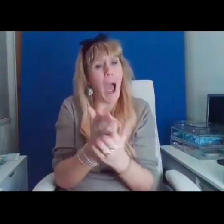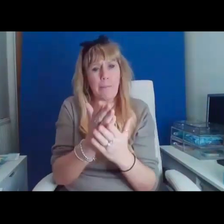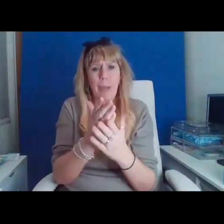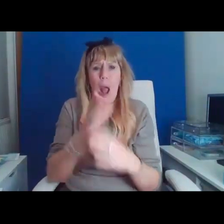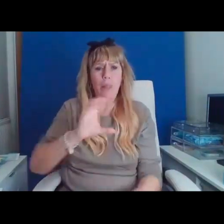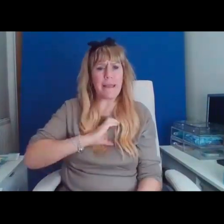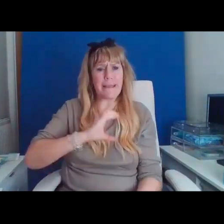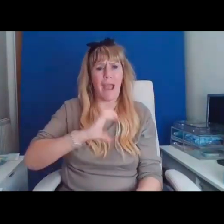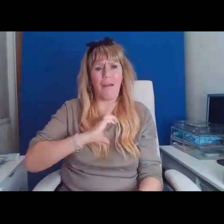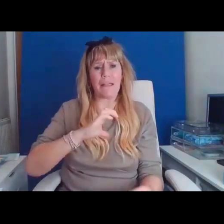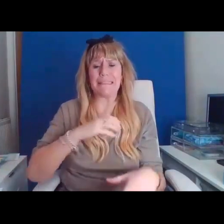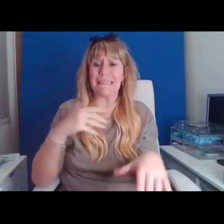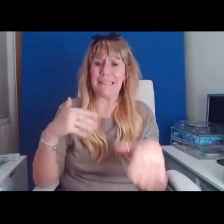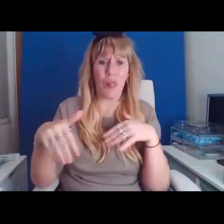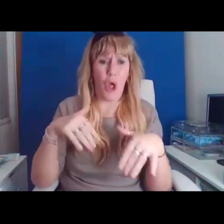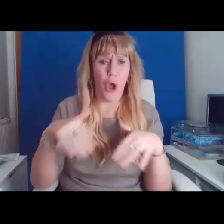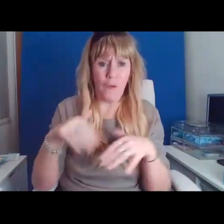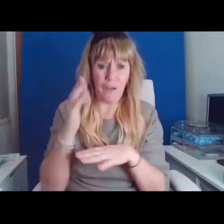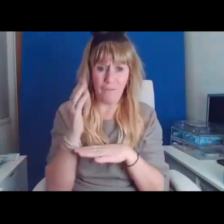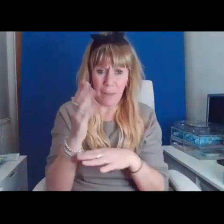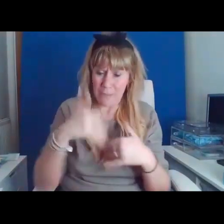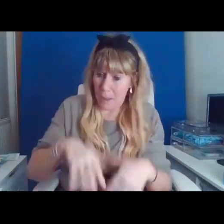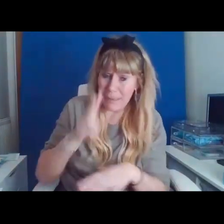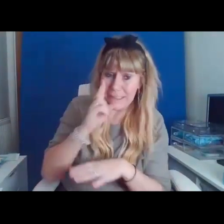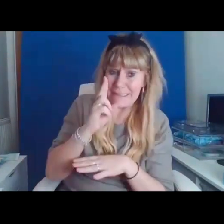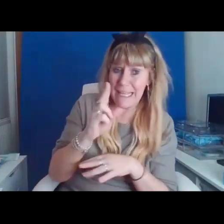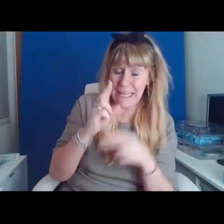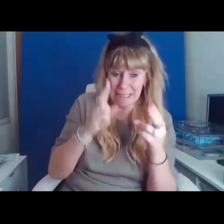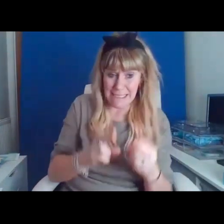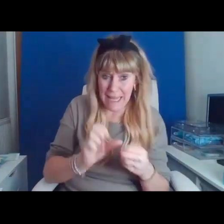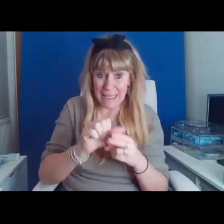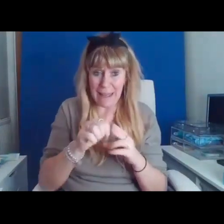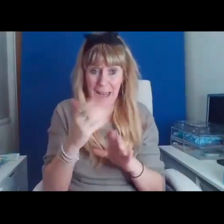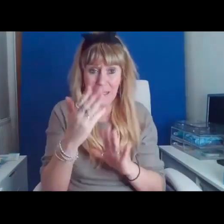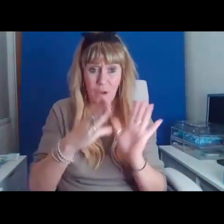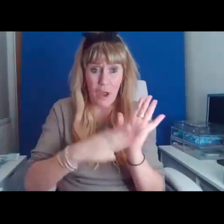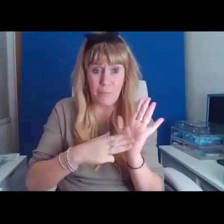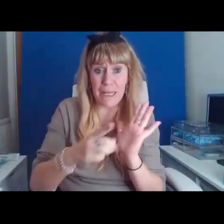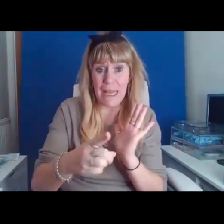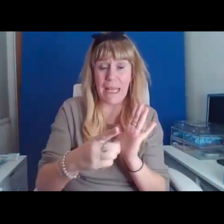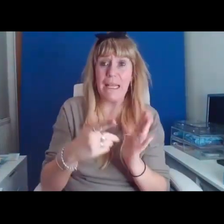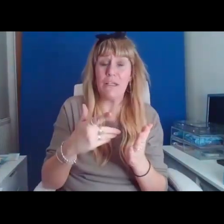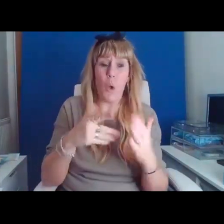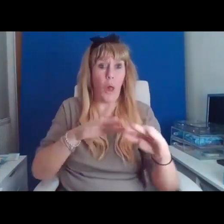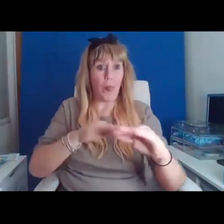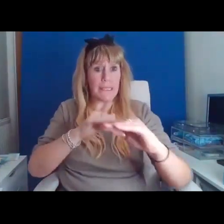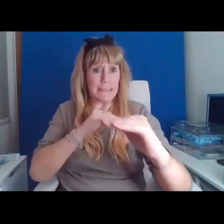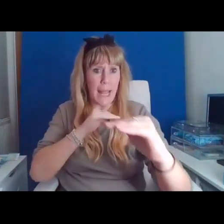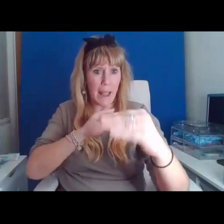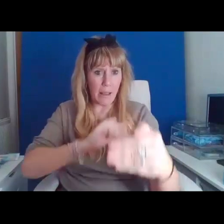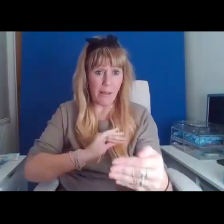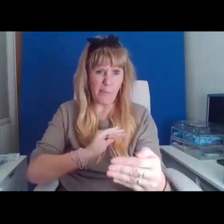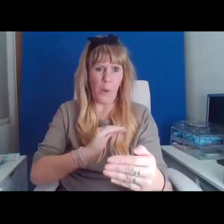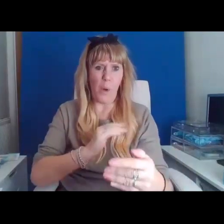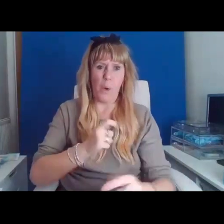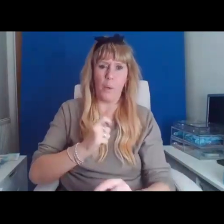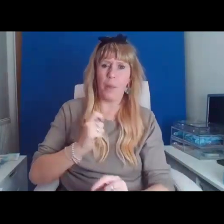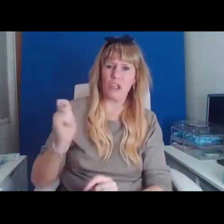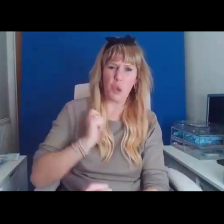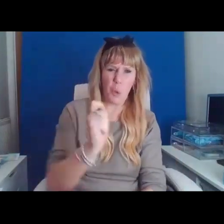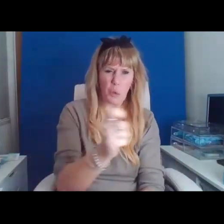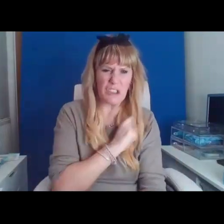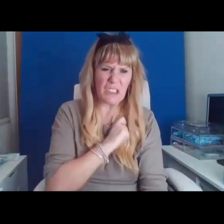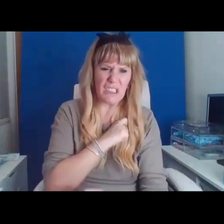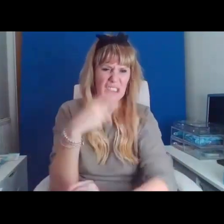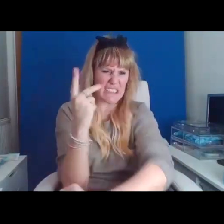Panicked retreating. Dead in the next five minutes. All torture tabled. Full of needles. Full of poison medicine. I